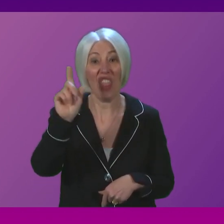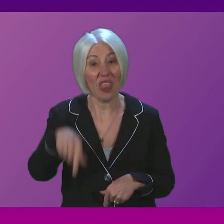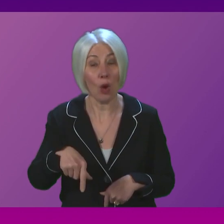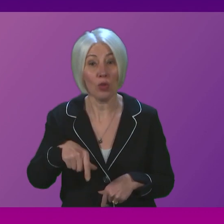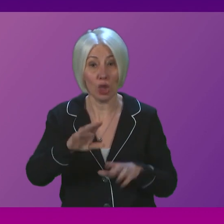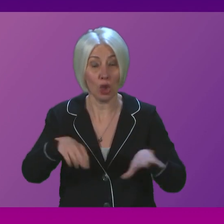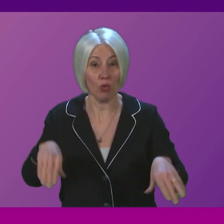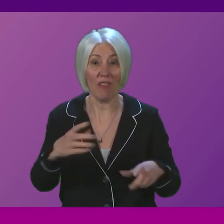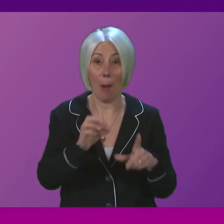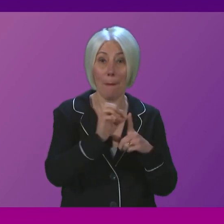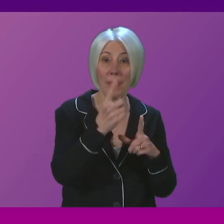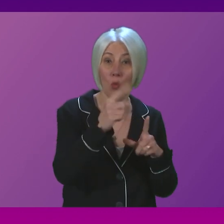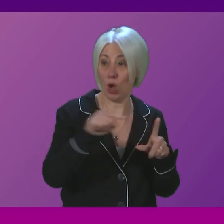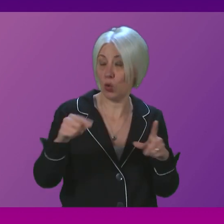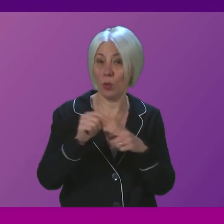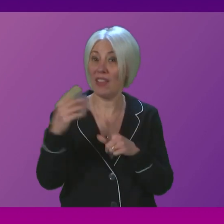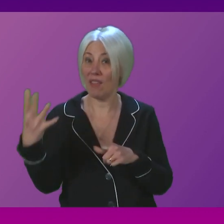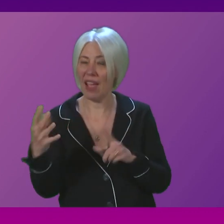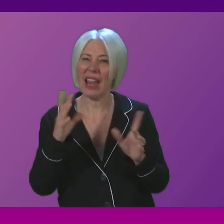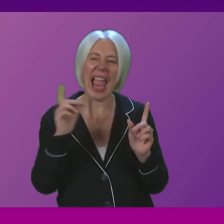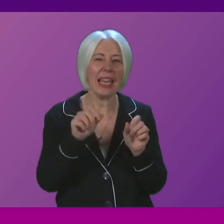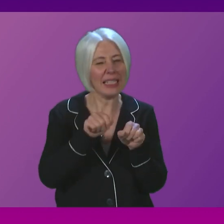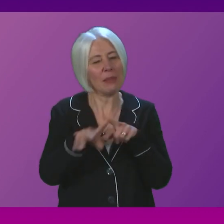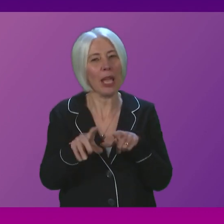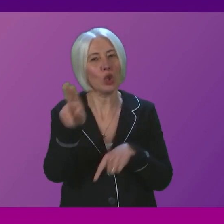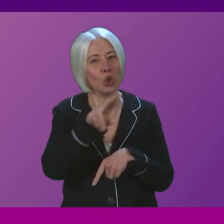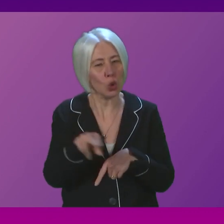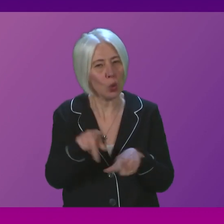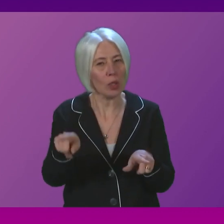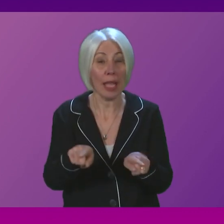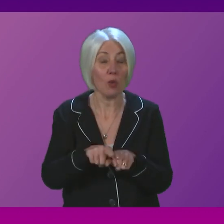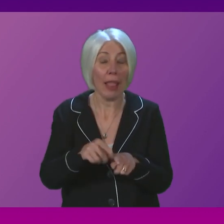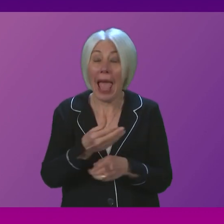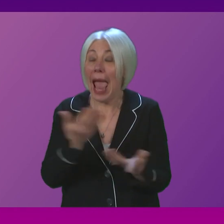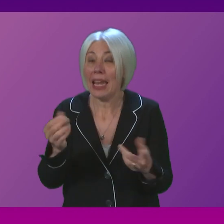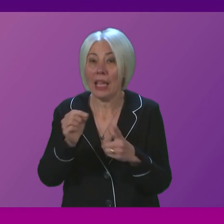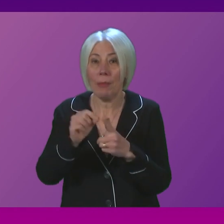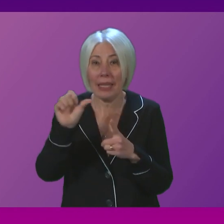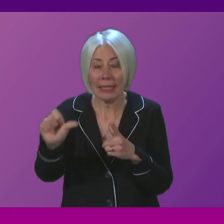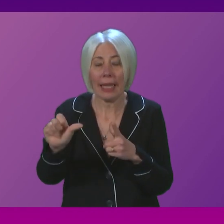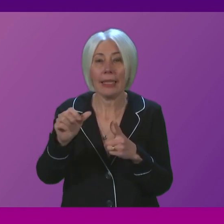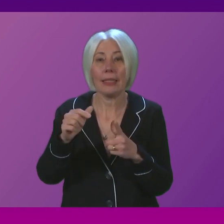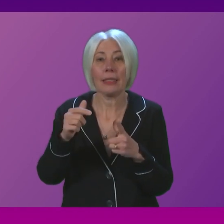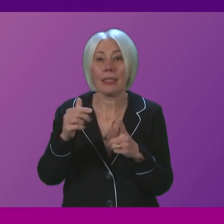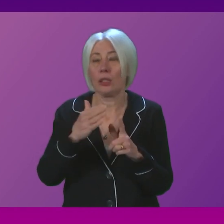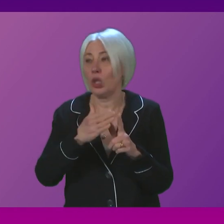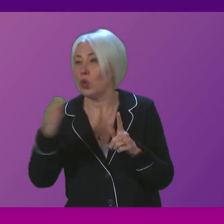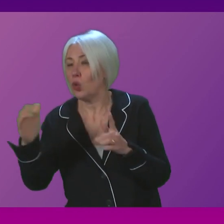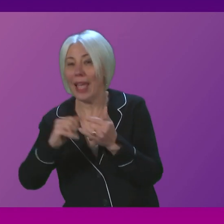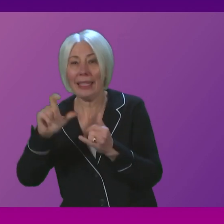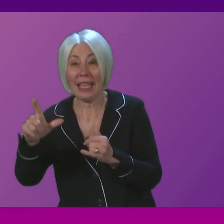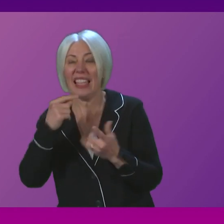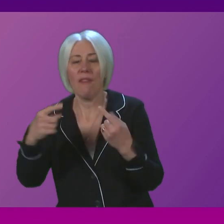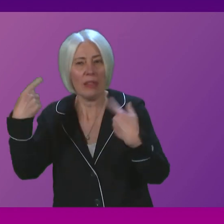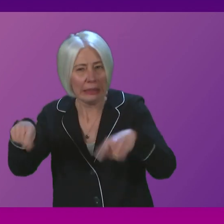primaries 1-5 and in special schools as well of course as eligible pupils in primary 6 through to S6